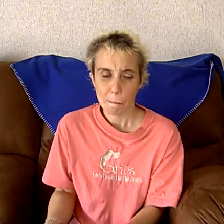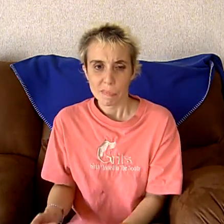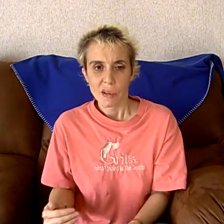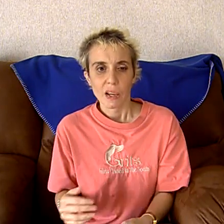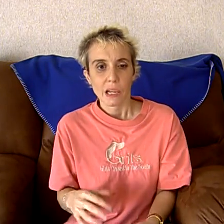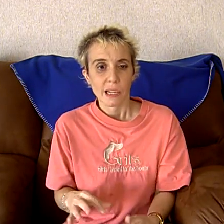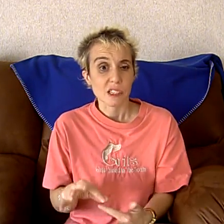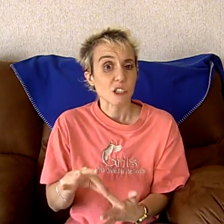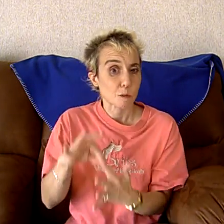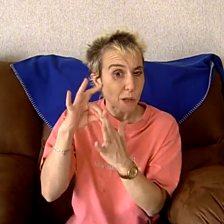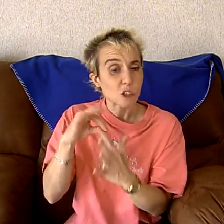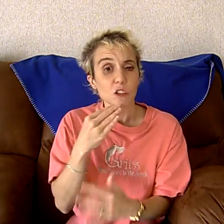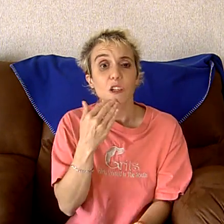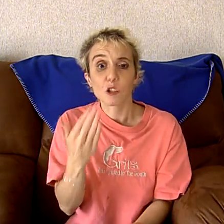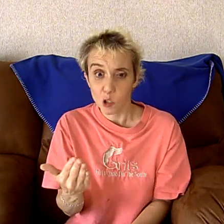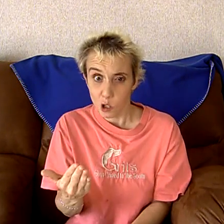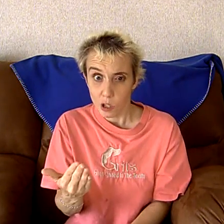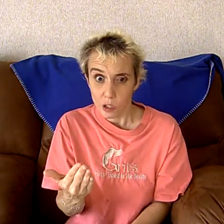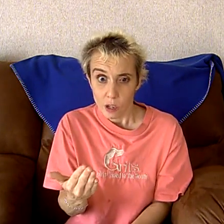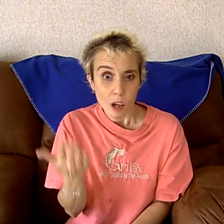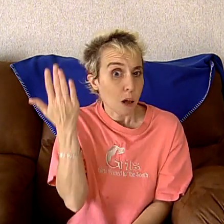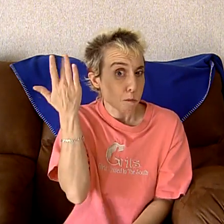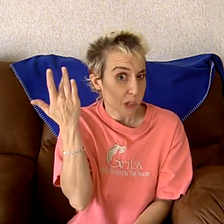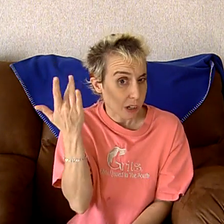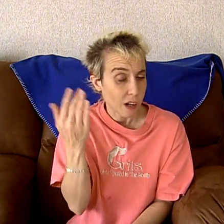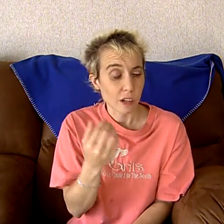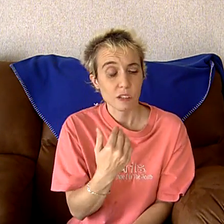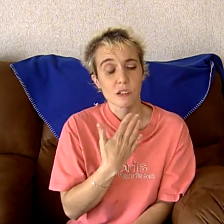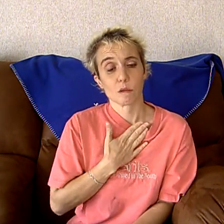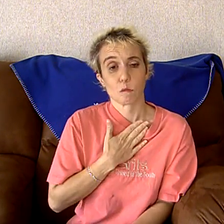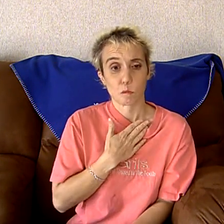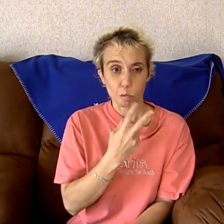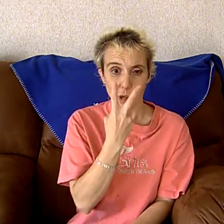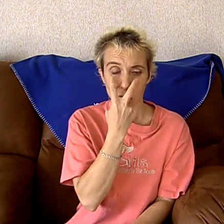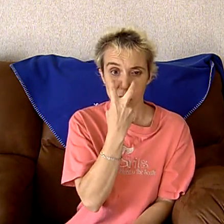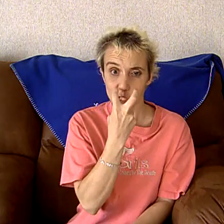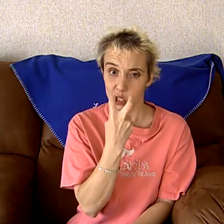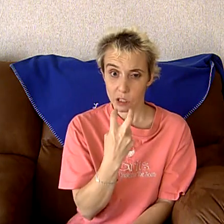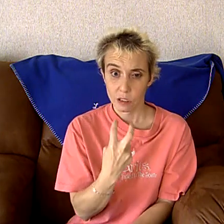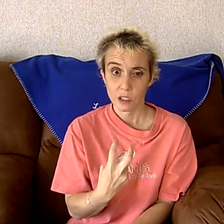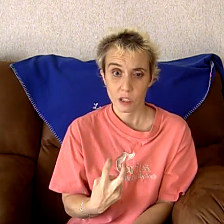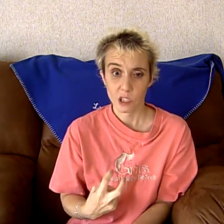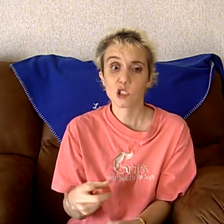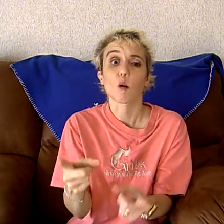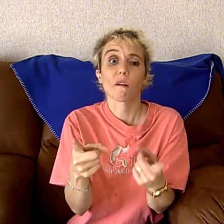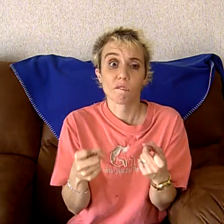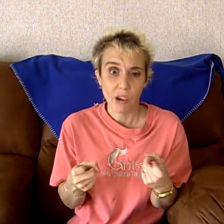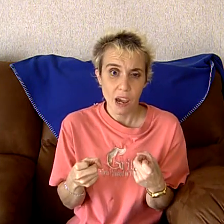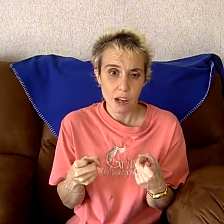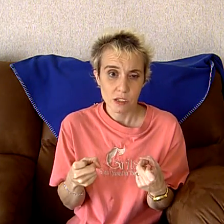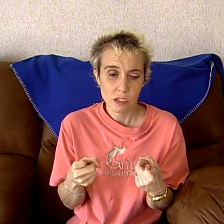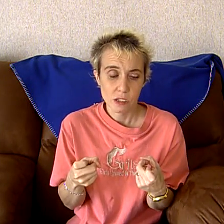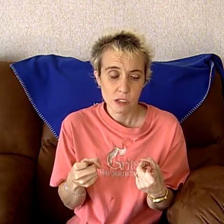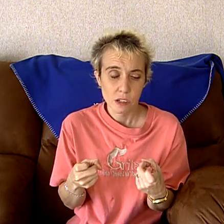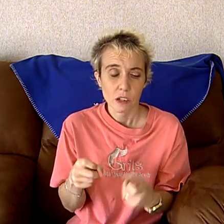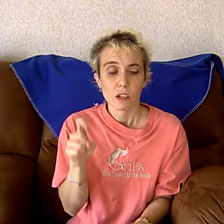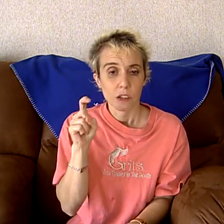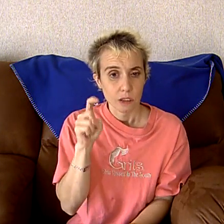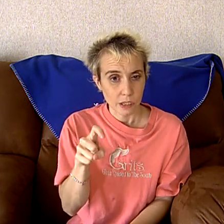It's especially good because my vision is going fast. And